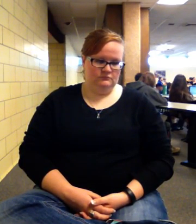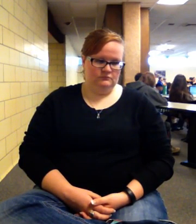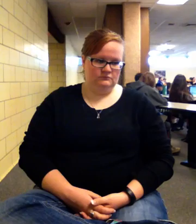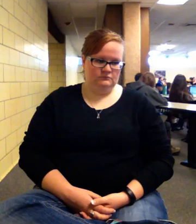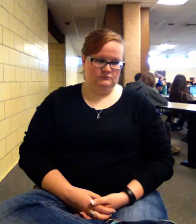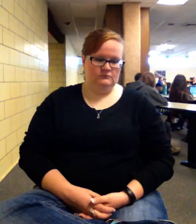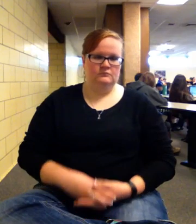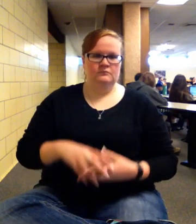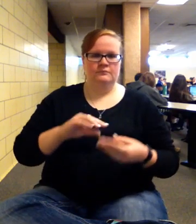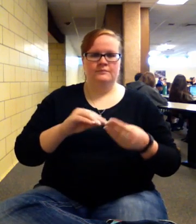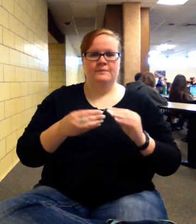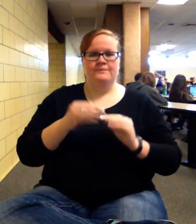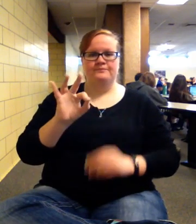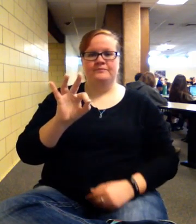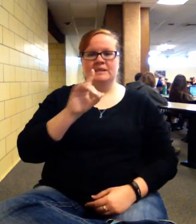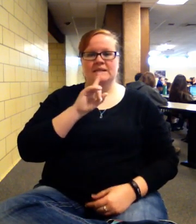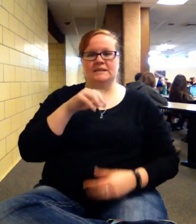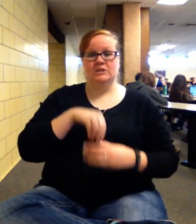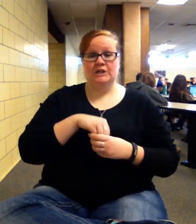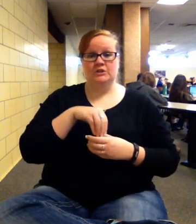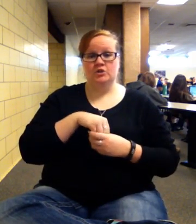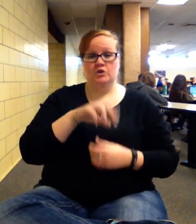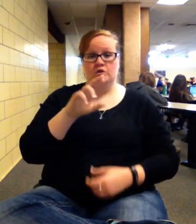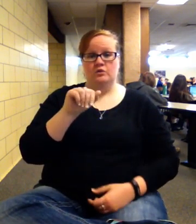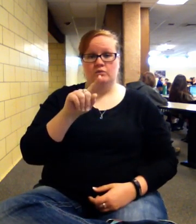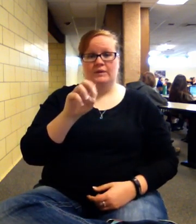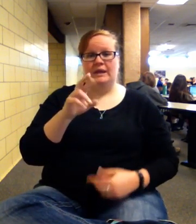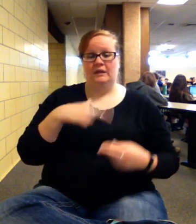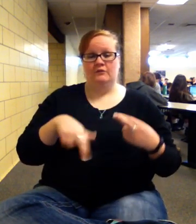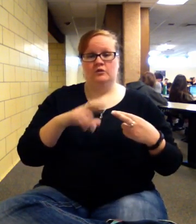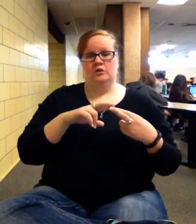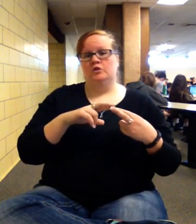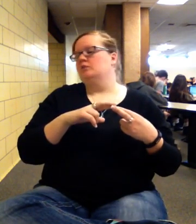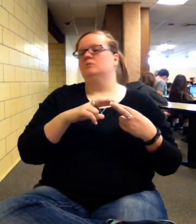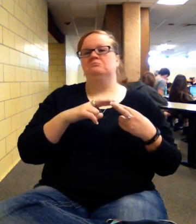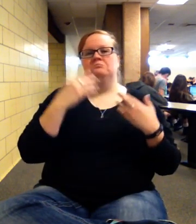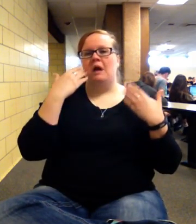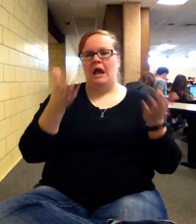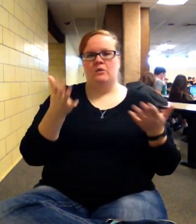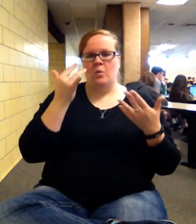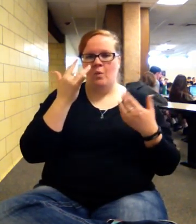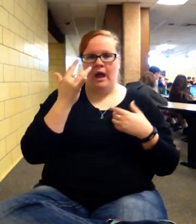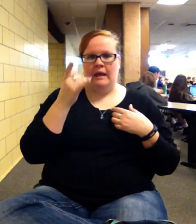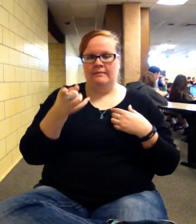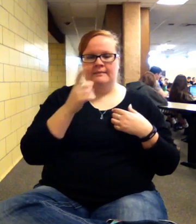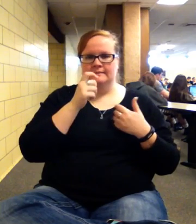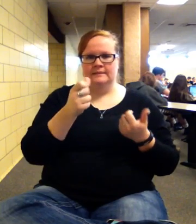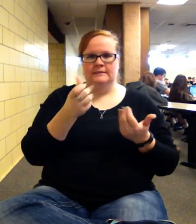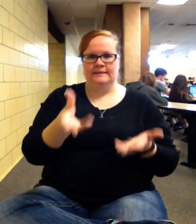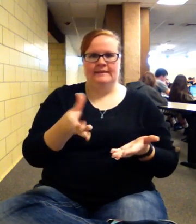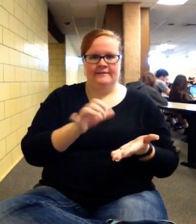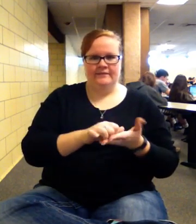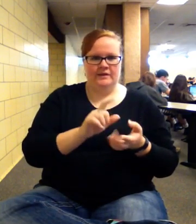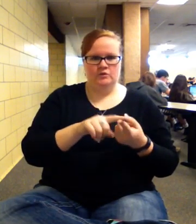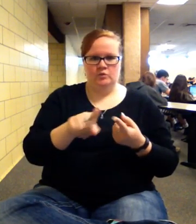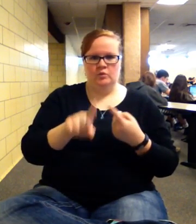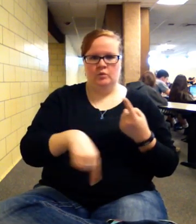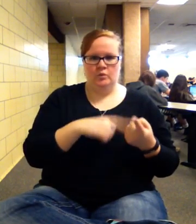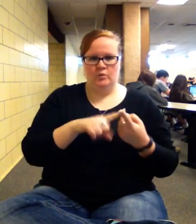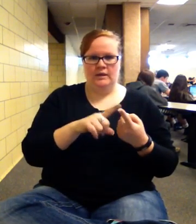Number nine is an internal rate of return, I don't know why they just didn't give that to you when they were presenting